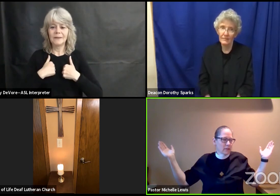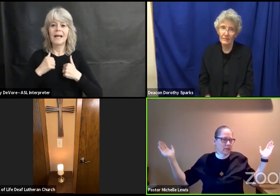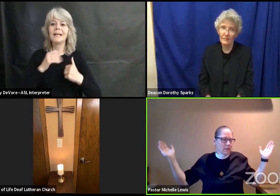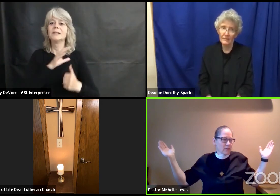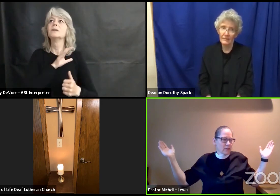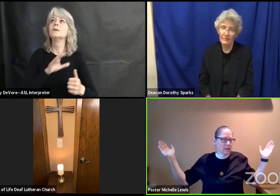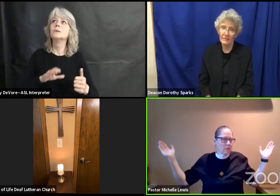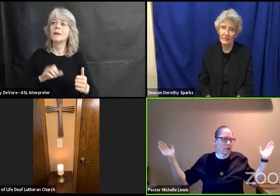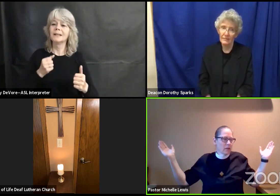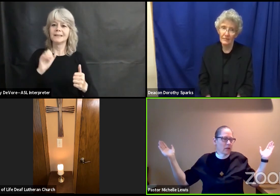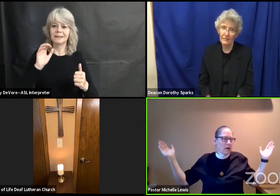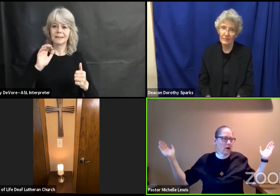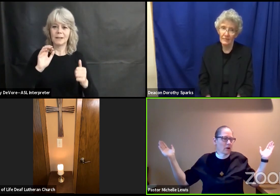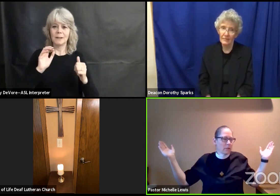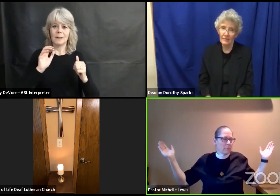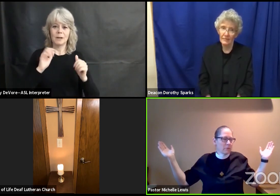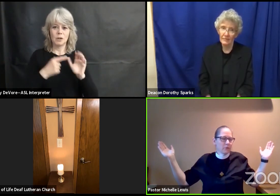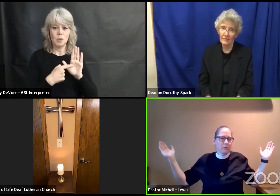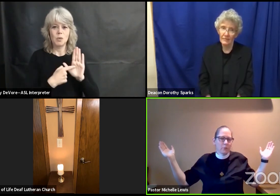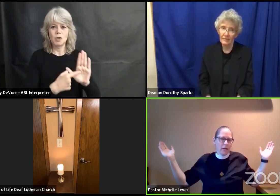that we are people who pray